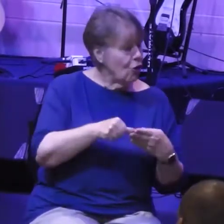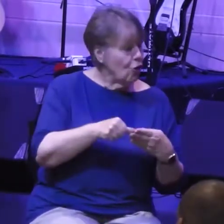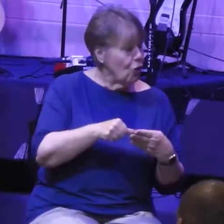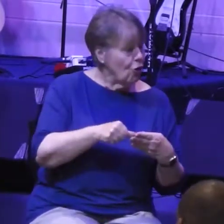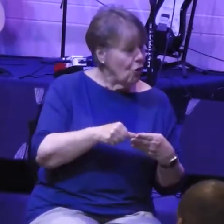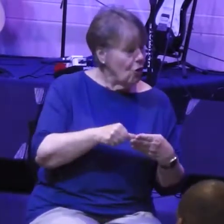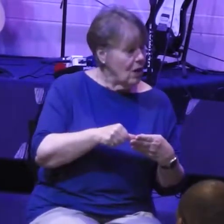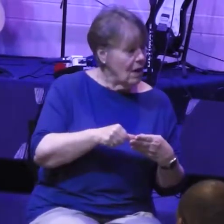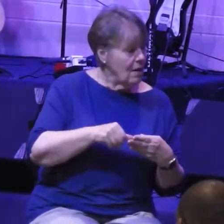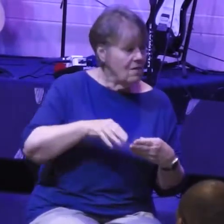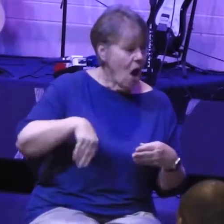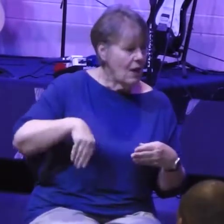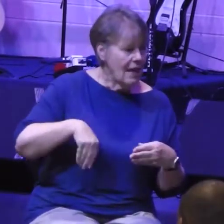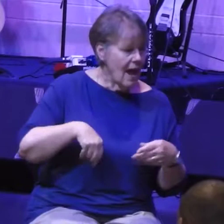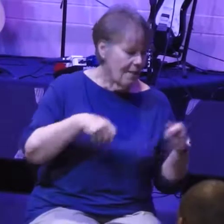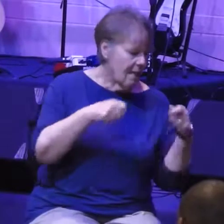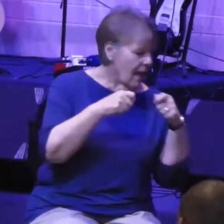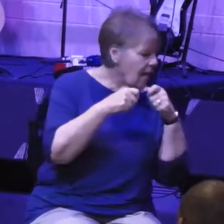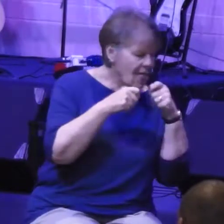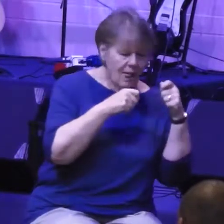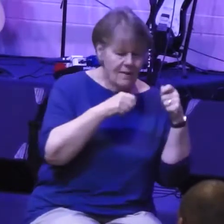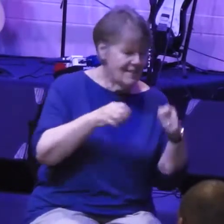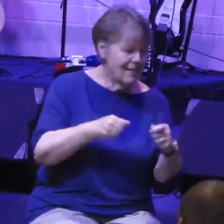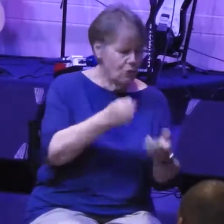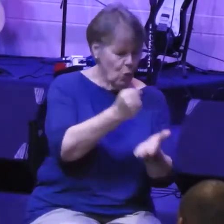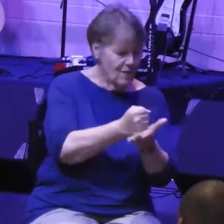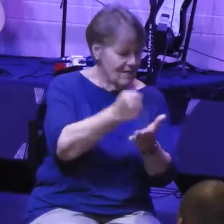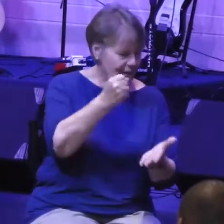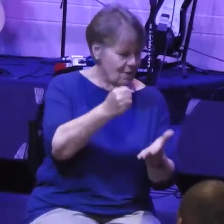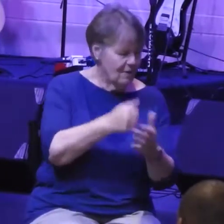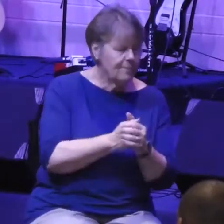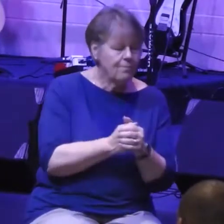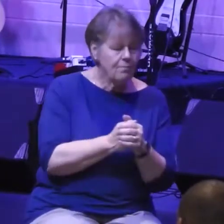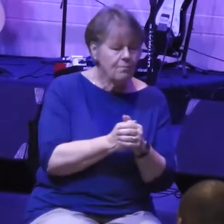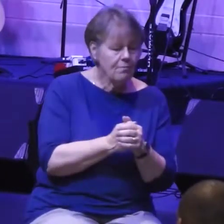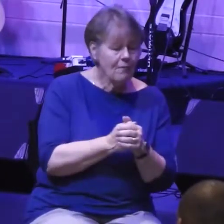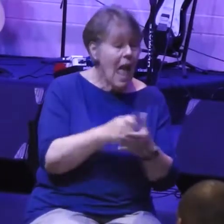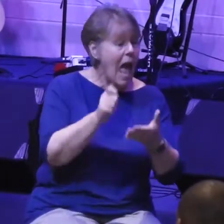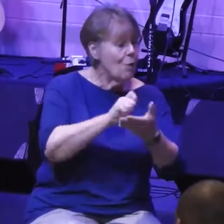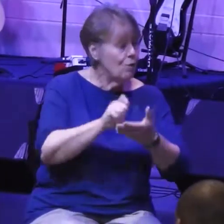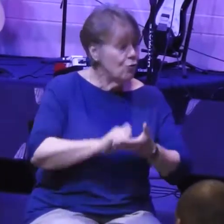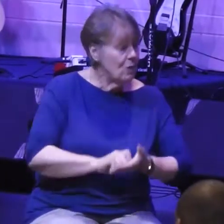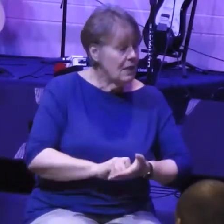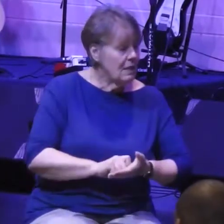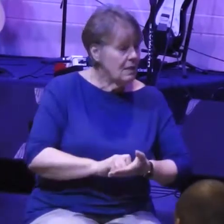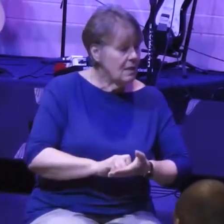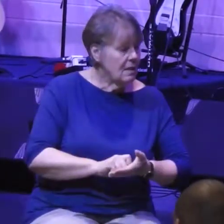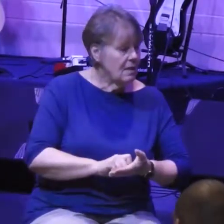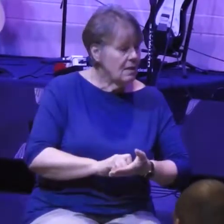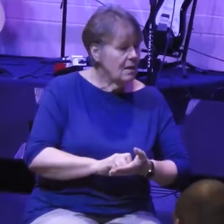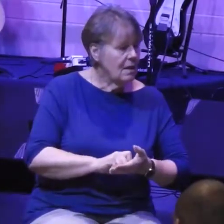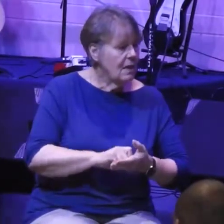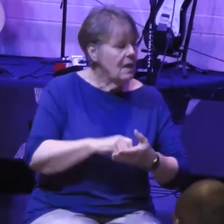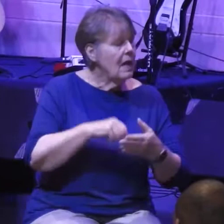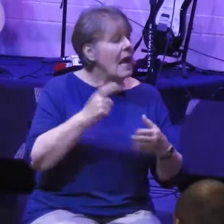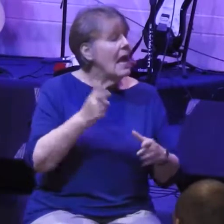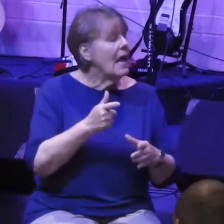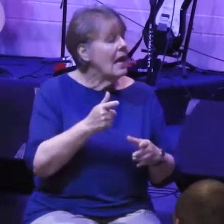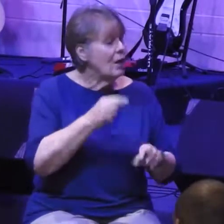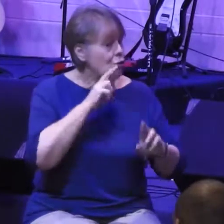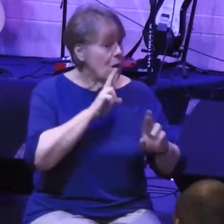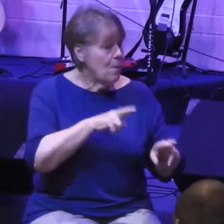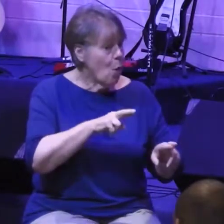which is, that's a big deal. That's like clue. Big deal. In which was written, it is reported among the nations,